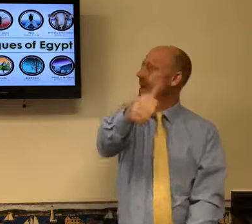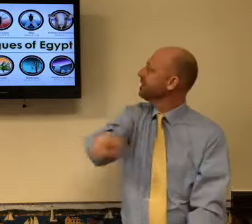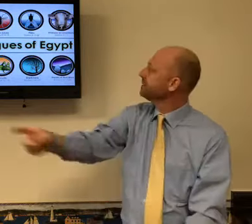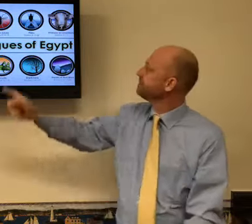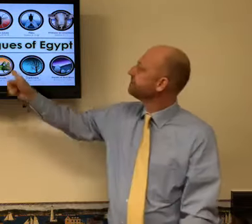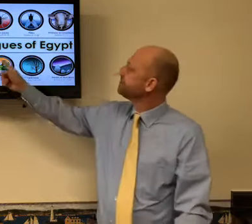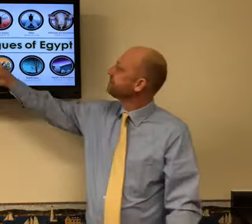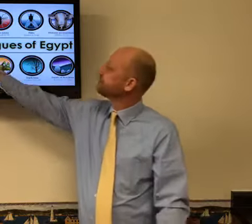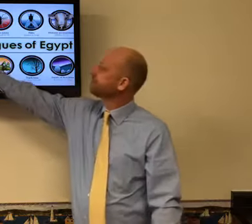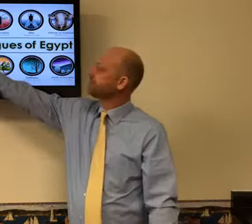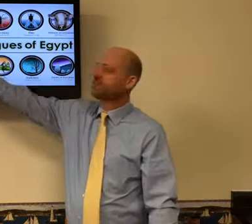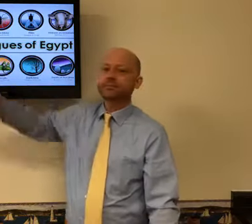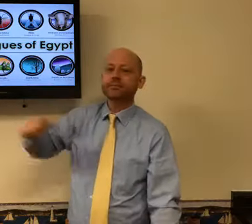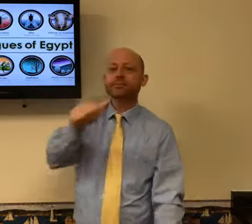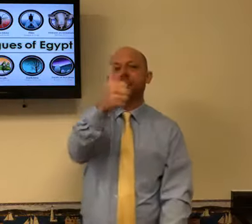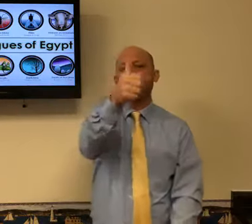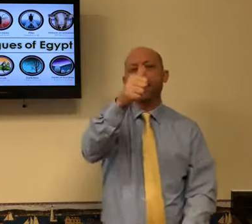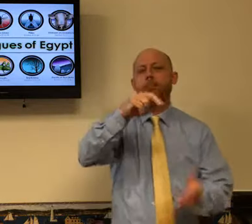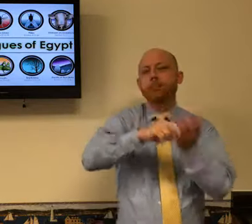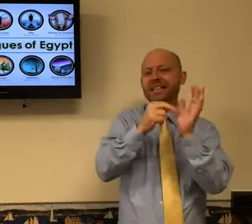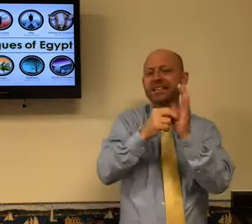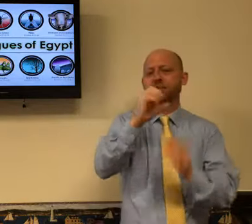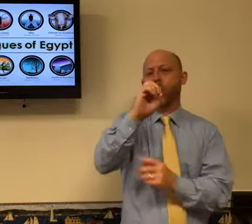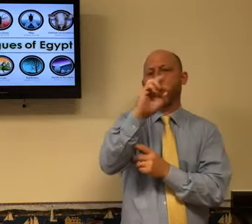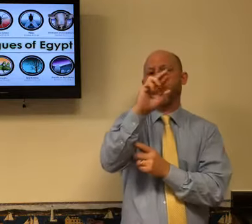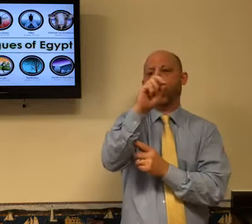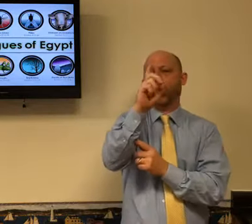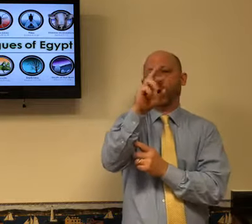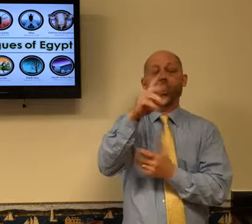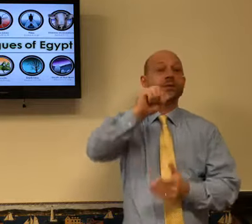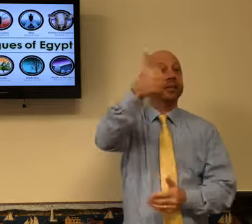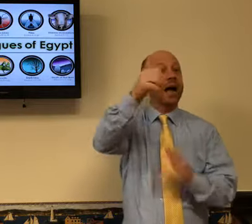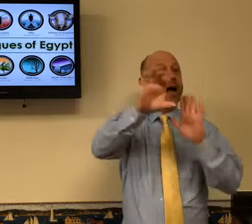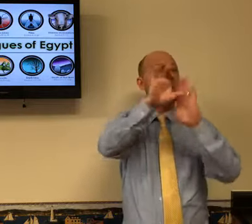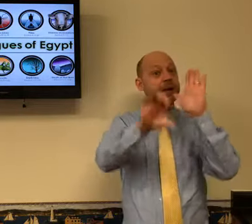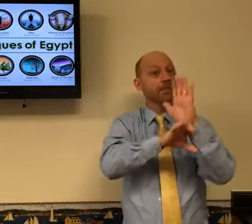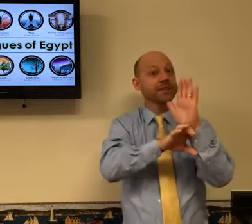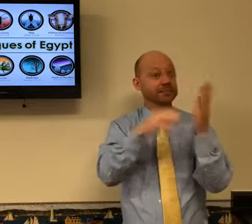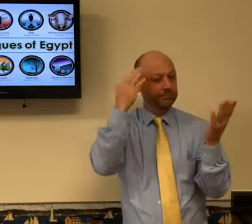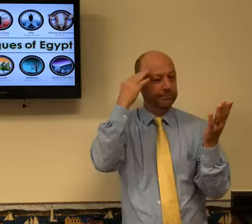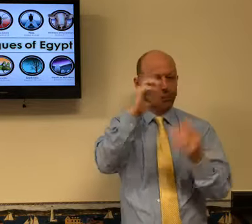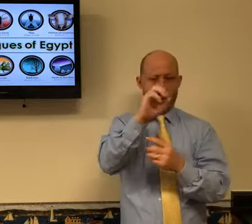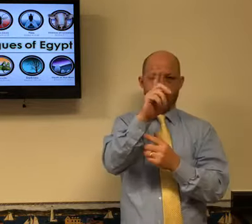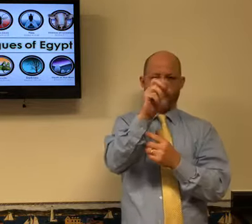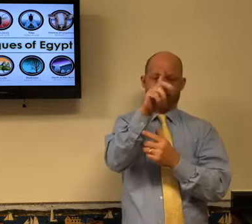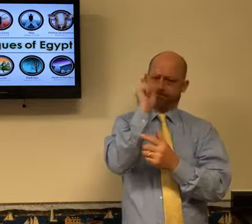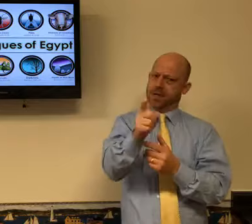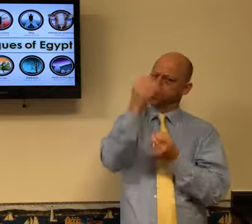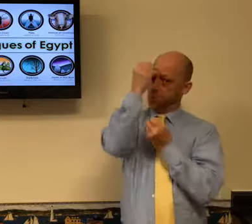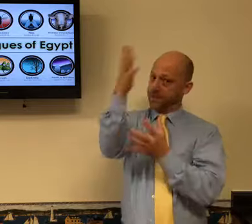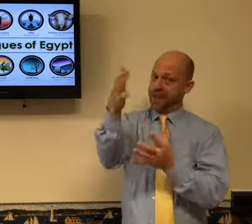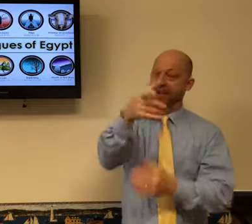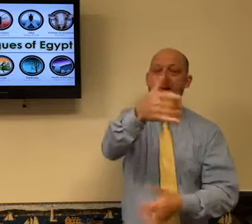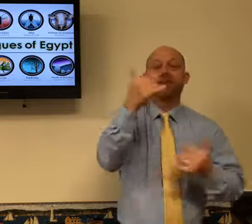Now there's 10 plagues. That number 10, that's the number of order, 10 commandments